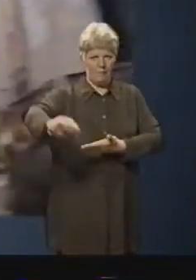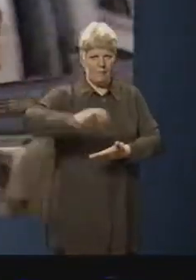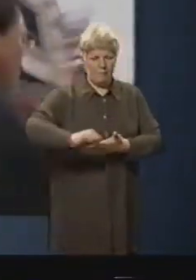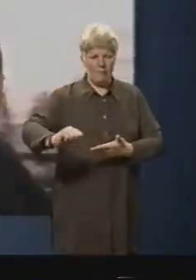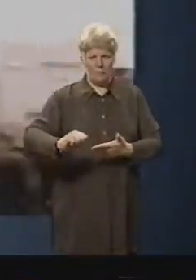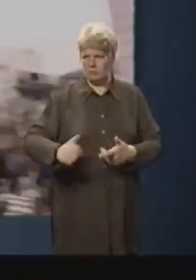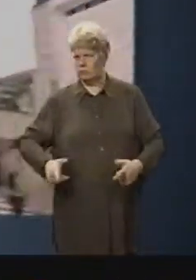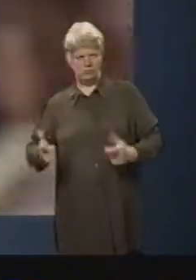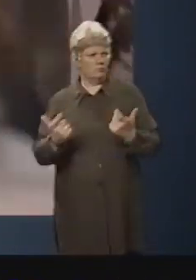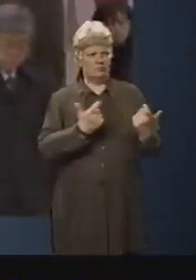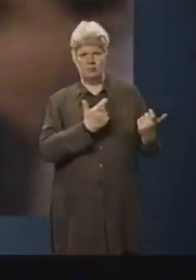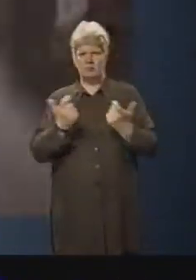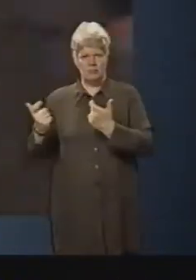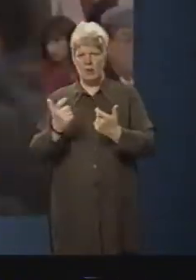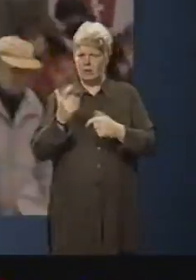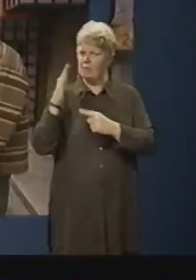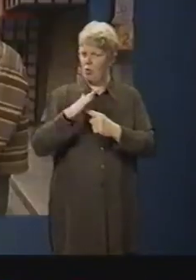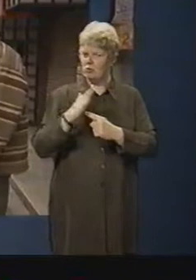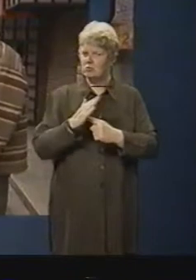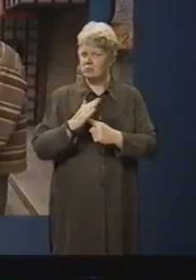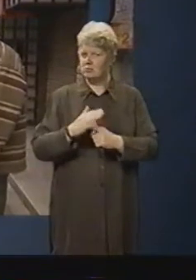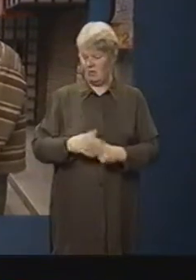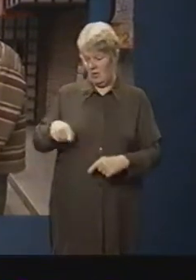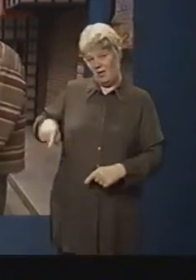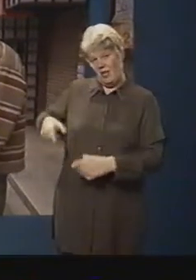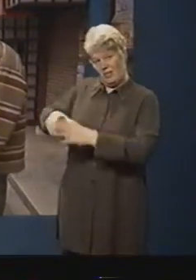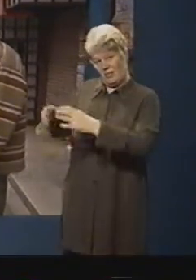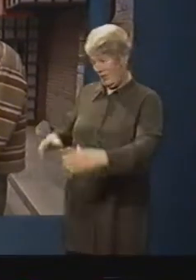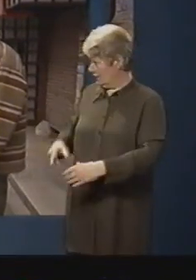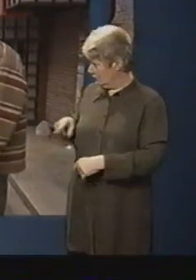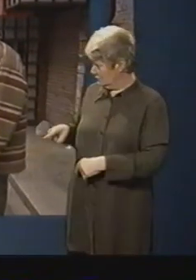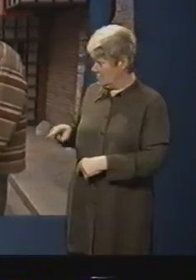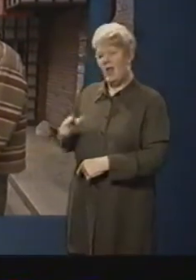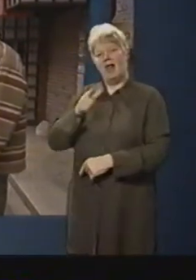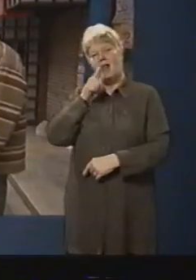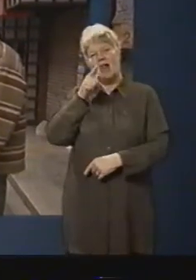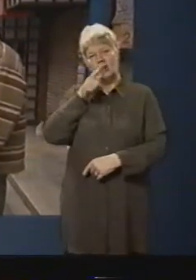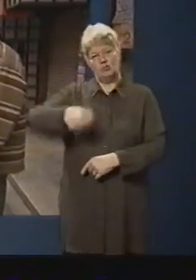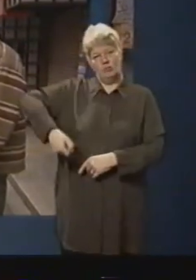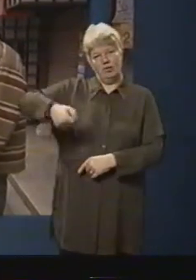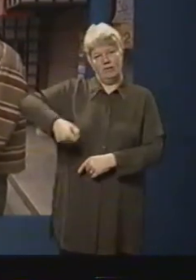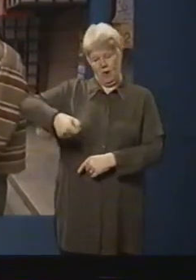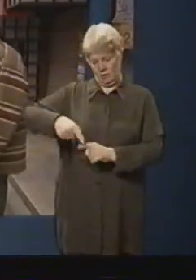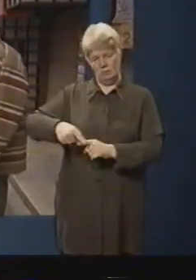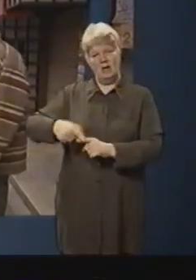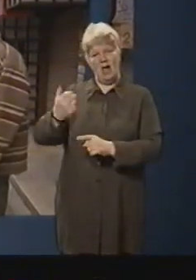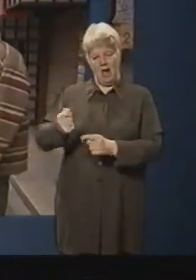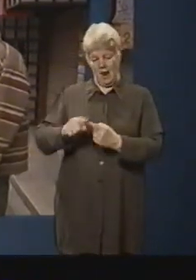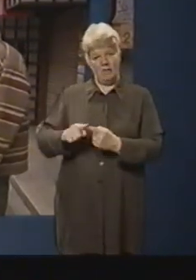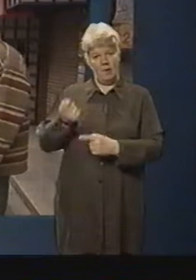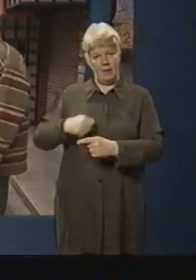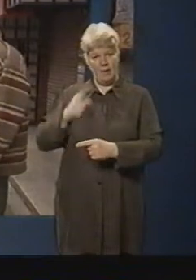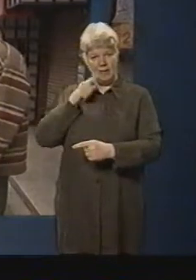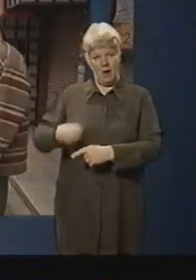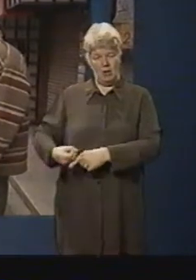alert that the thieves is crucial at all times. This is an electric briefcase that emits a static charge of electricity